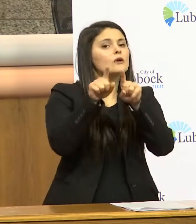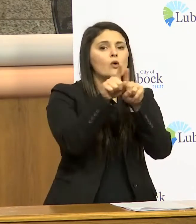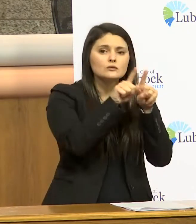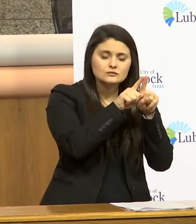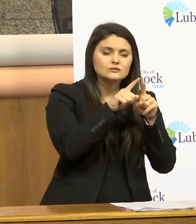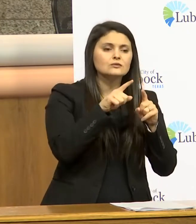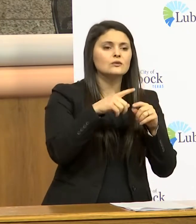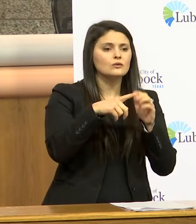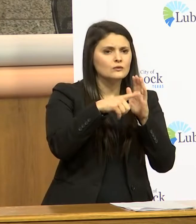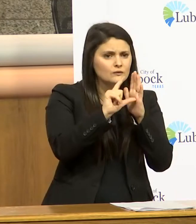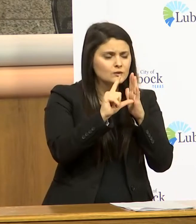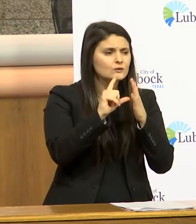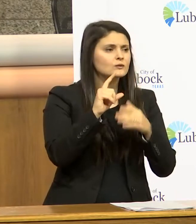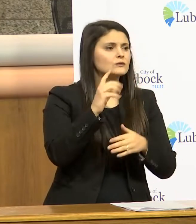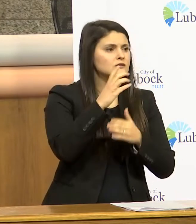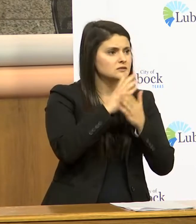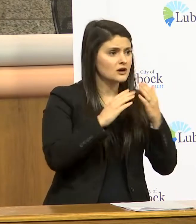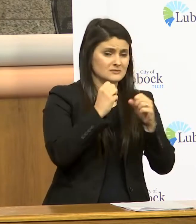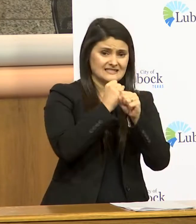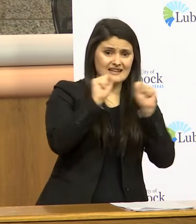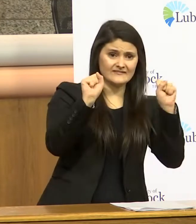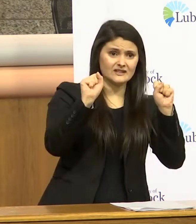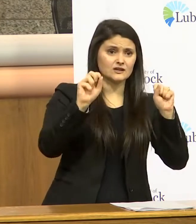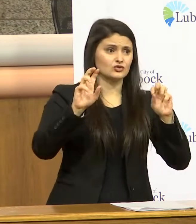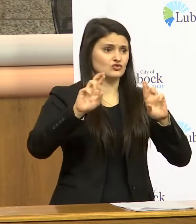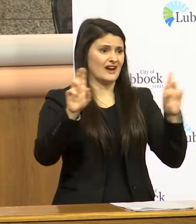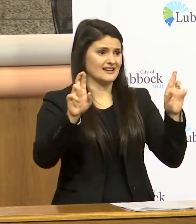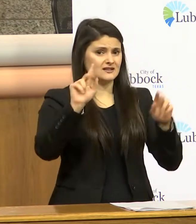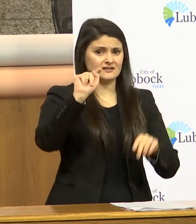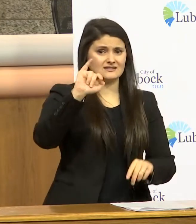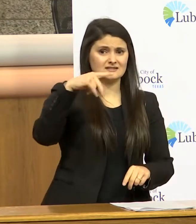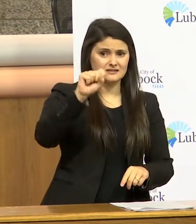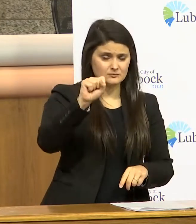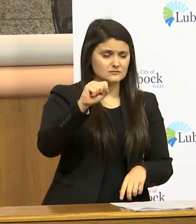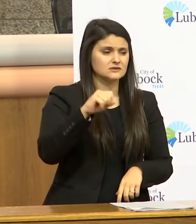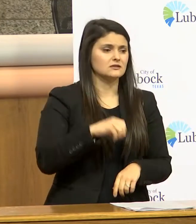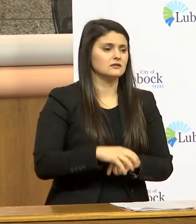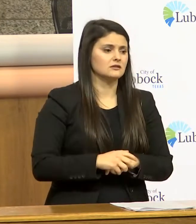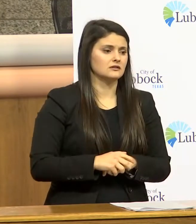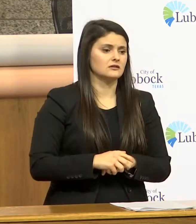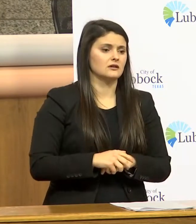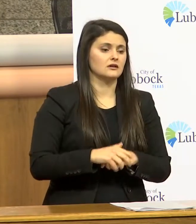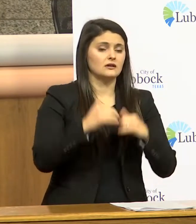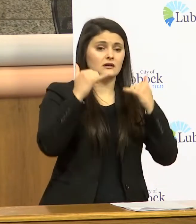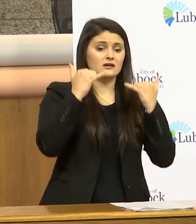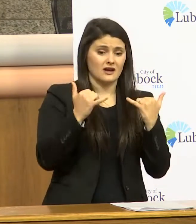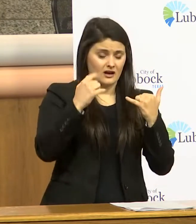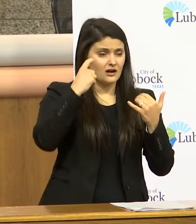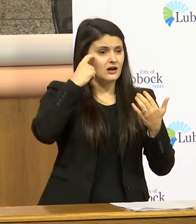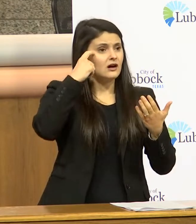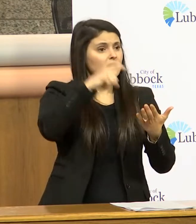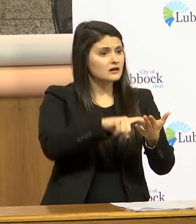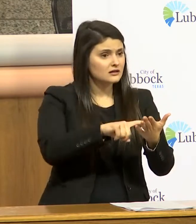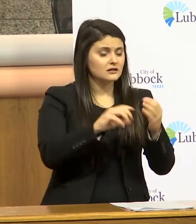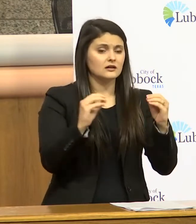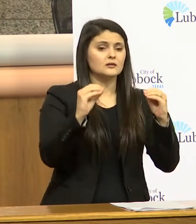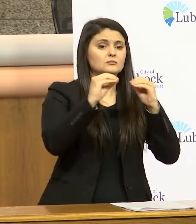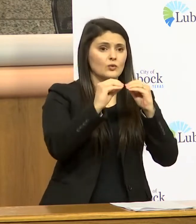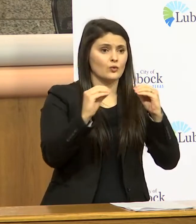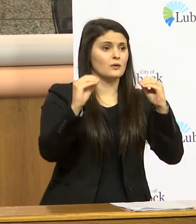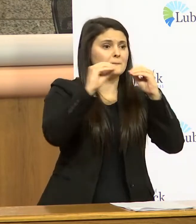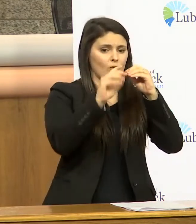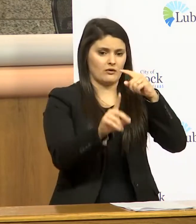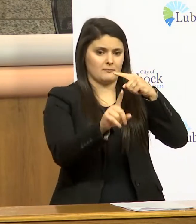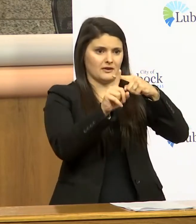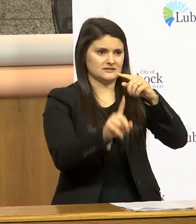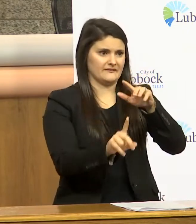to go over some safety and readiness tips to go into as now that we're looking at seeing more COVID-19 in